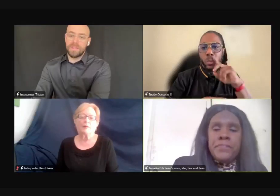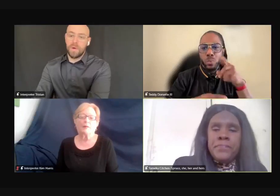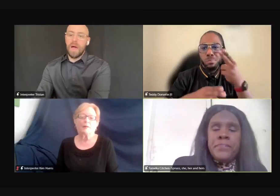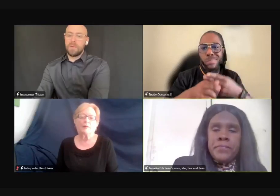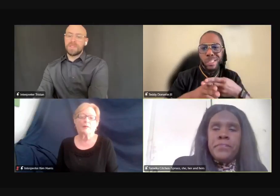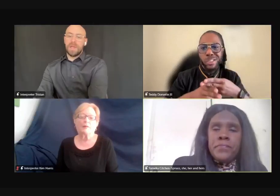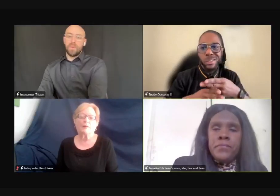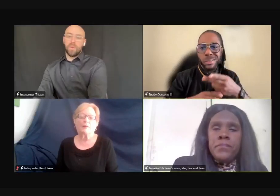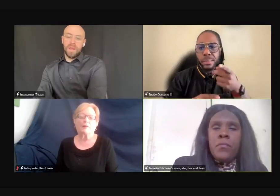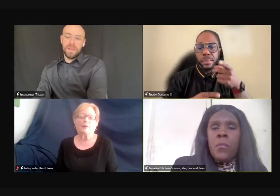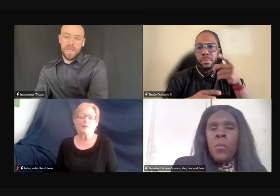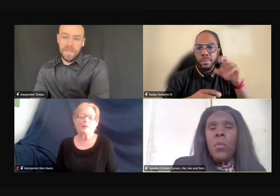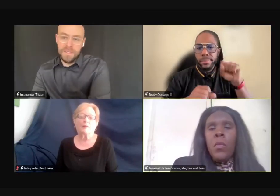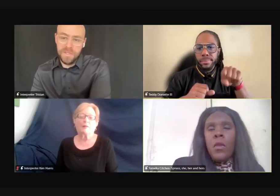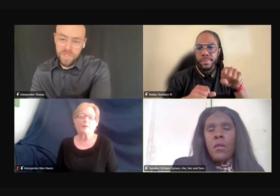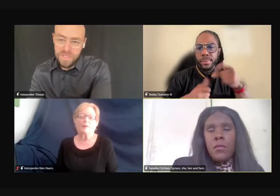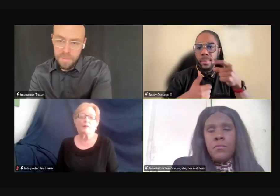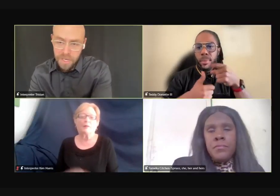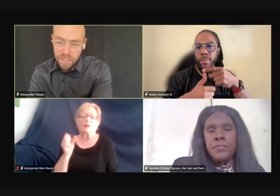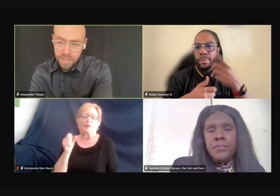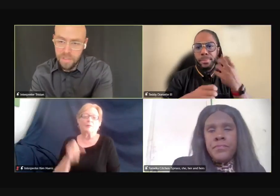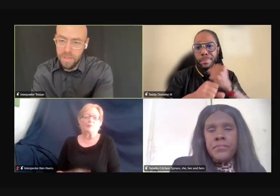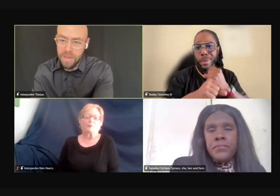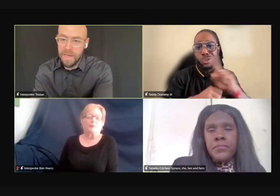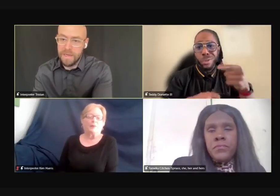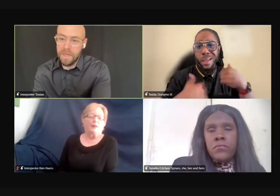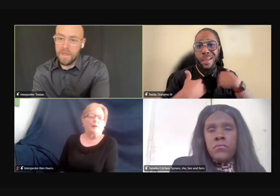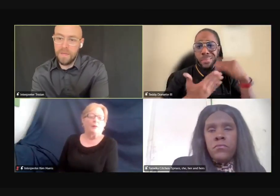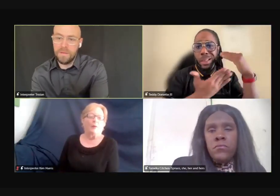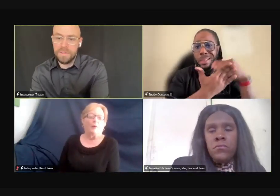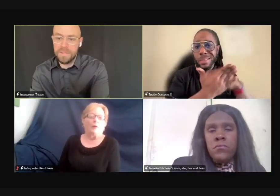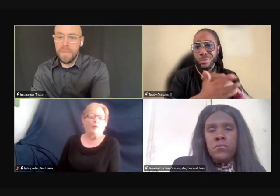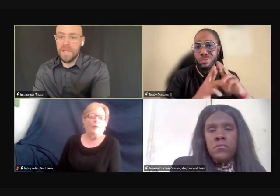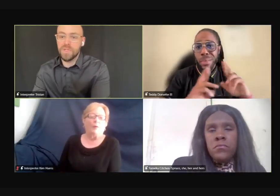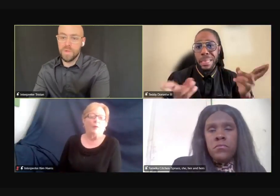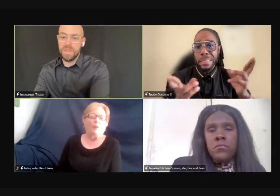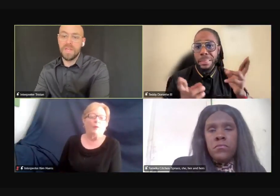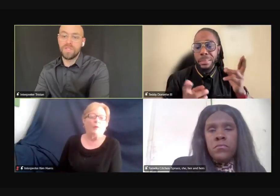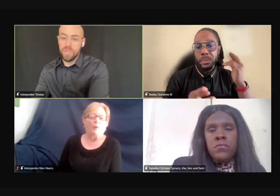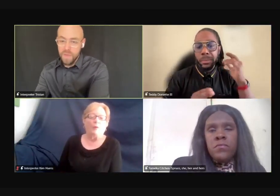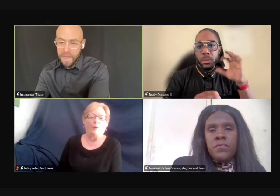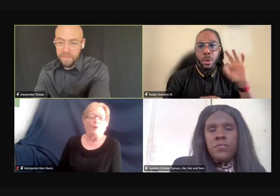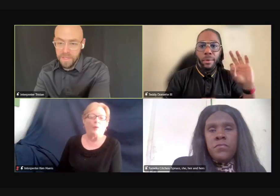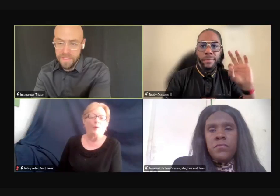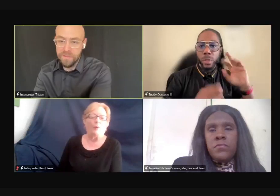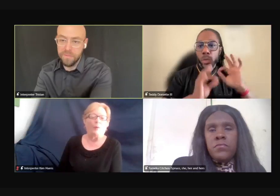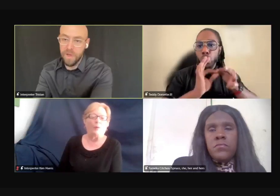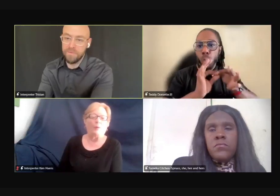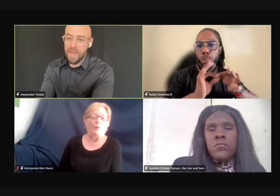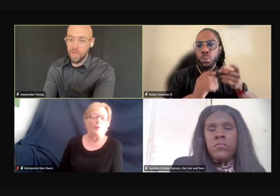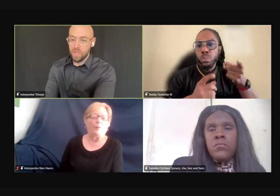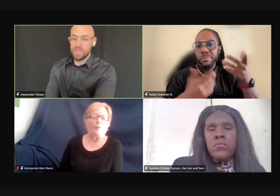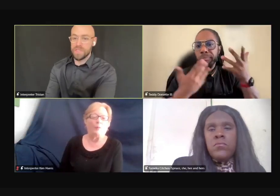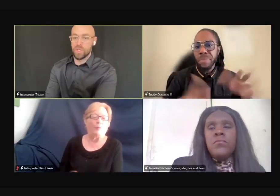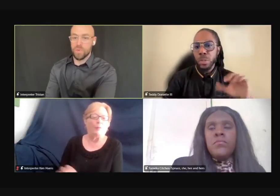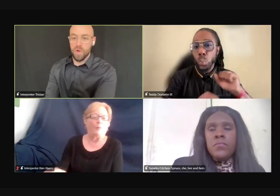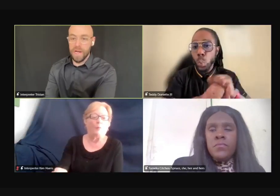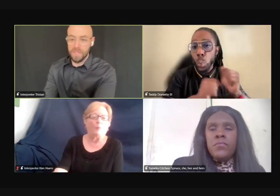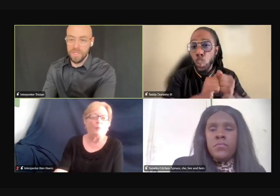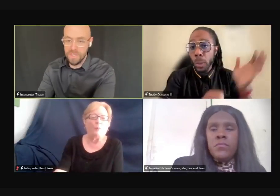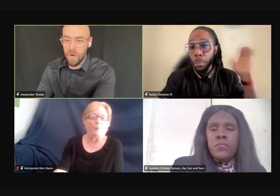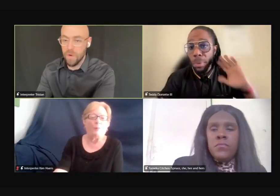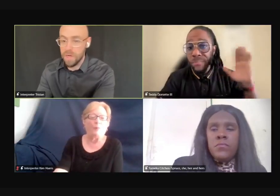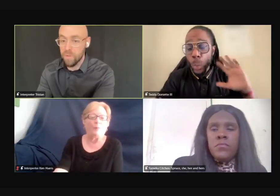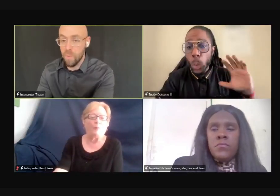Okay. So I would say one thing is just to mention that to make sure that they do have a list of vendors and